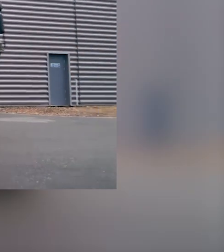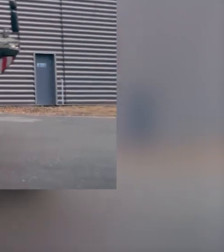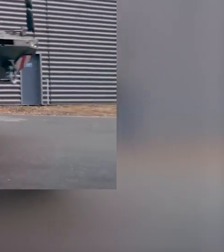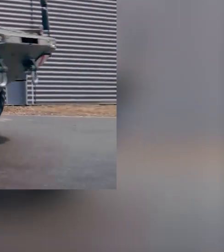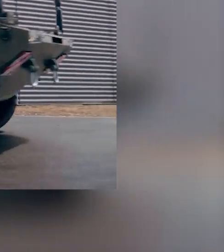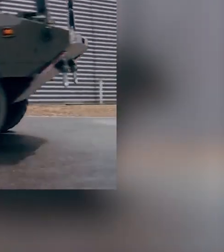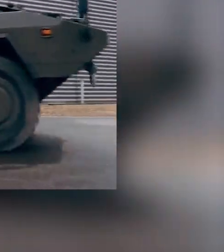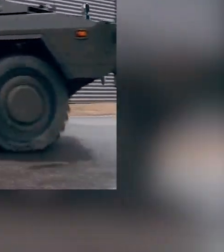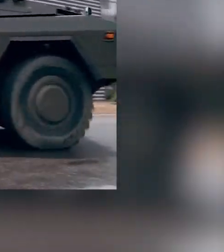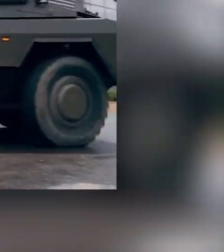There.